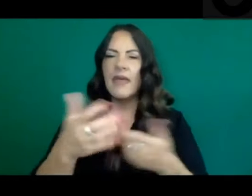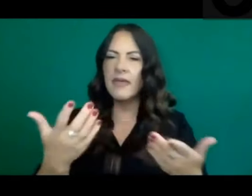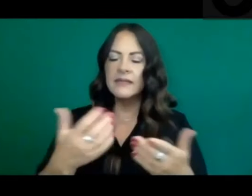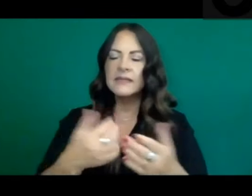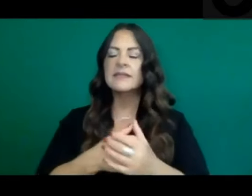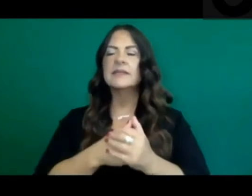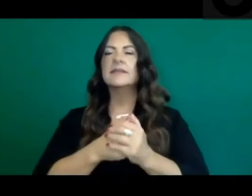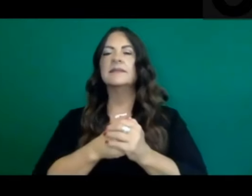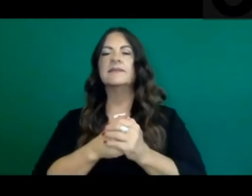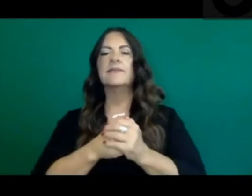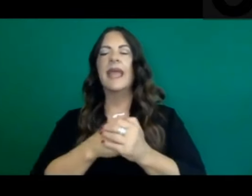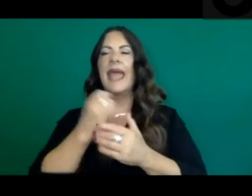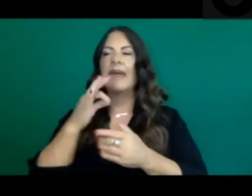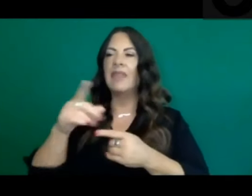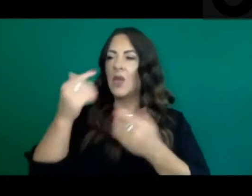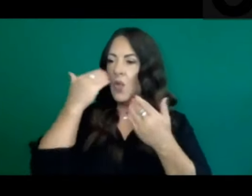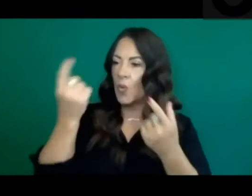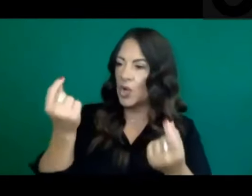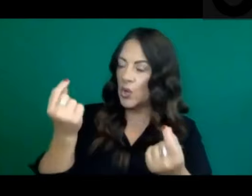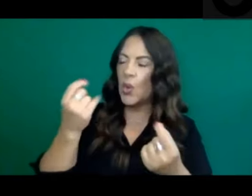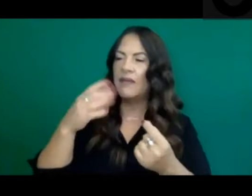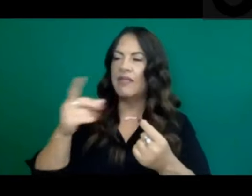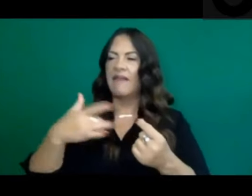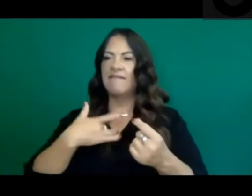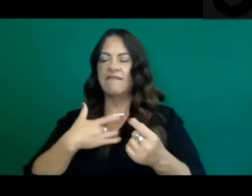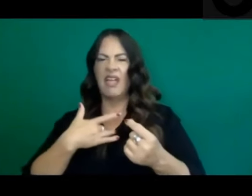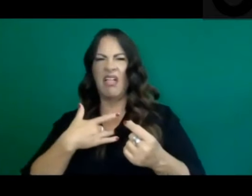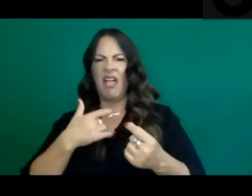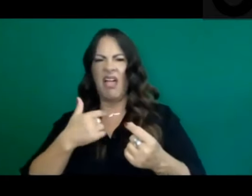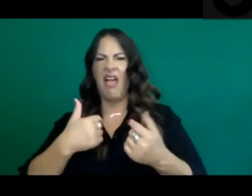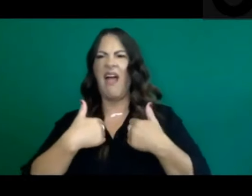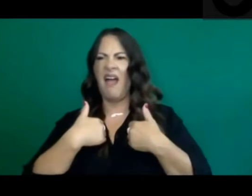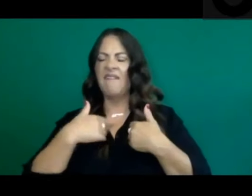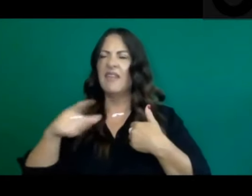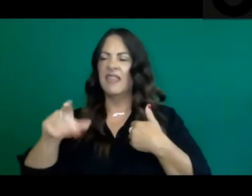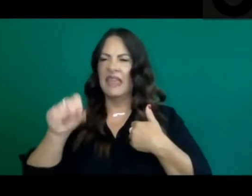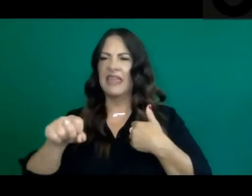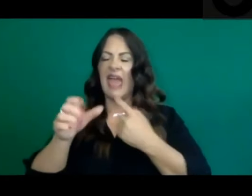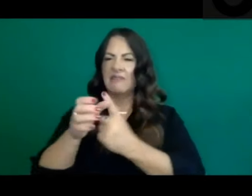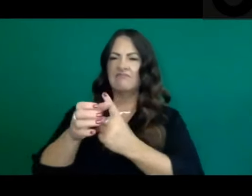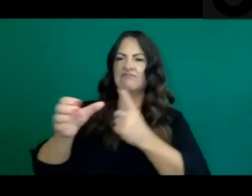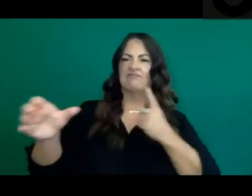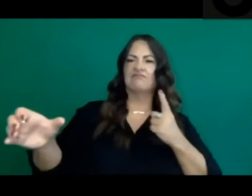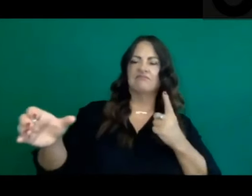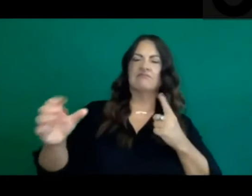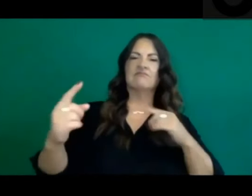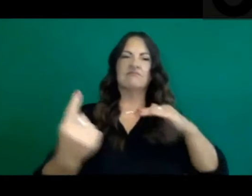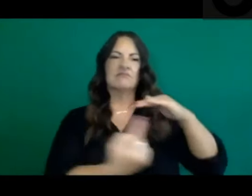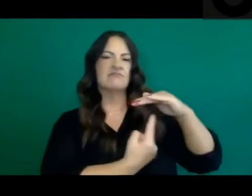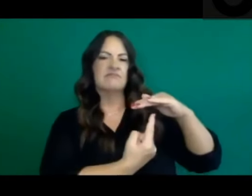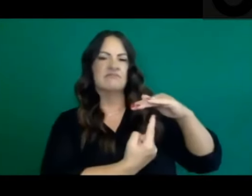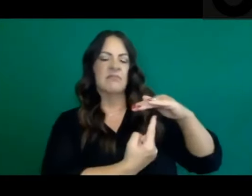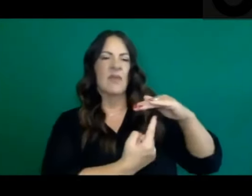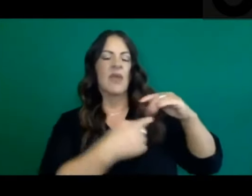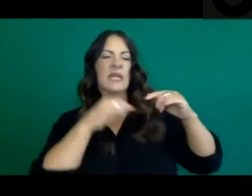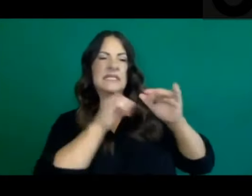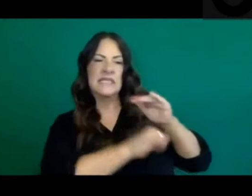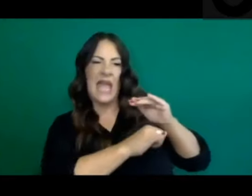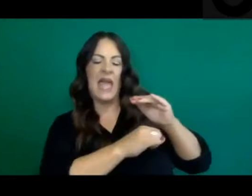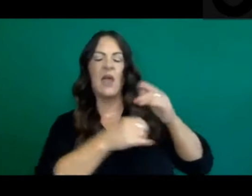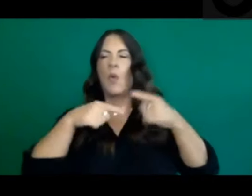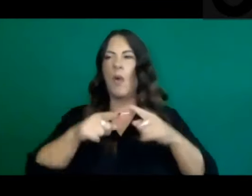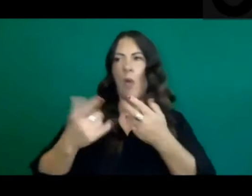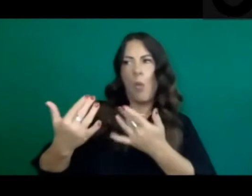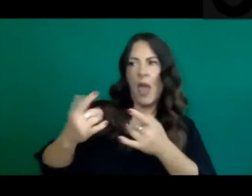go and isolate or quarantine while we wait for those results. So all of these things are